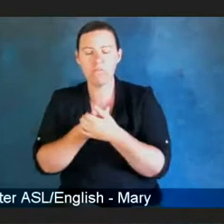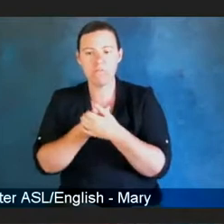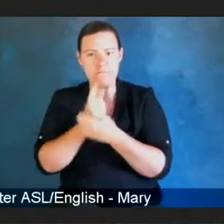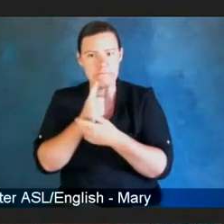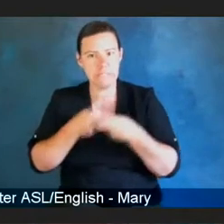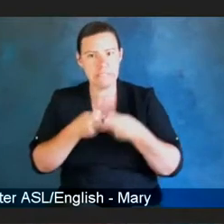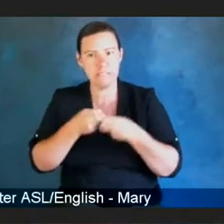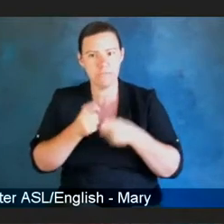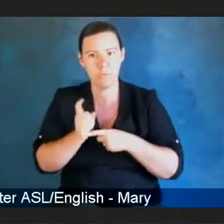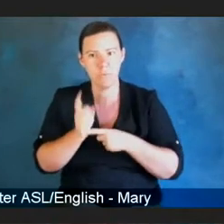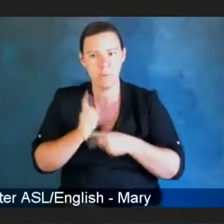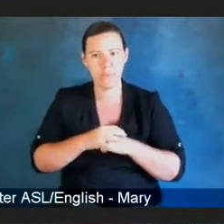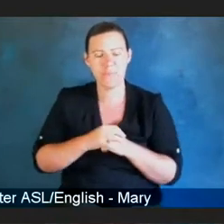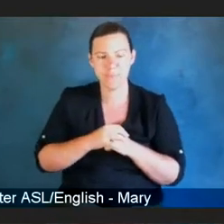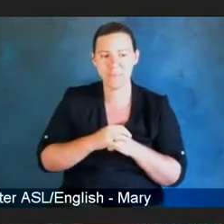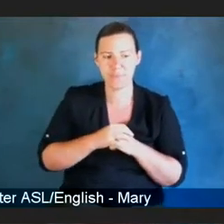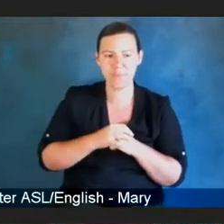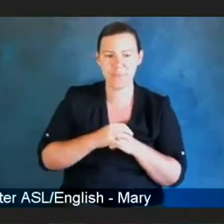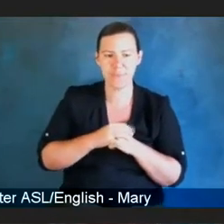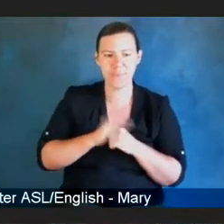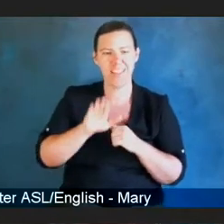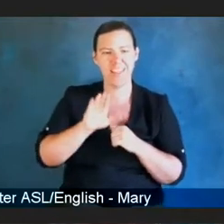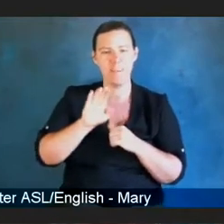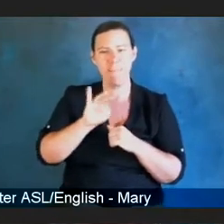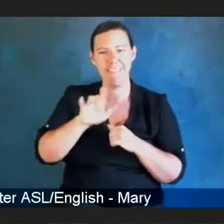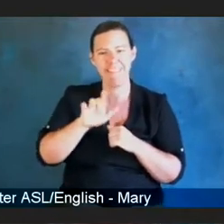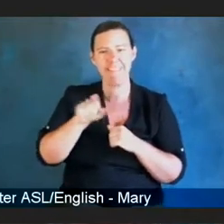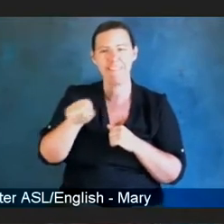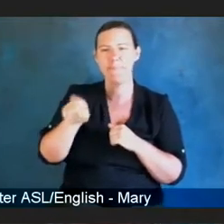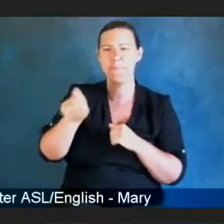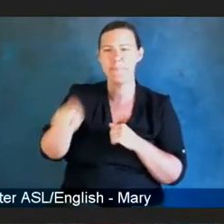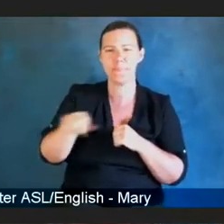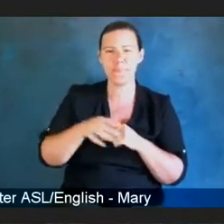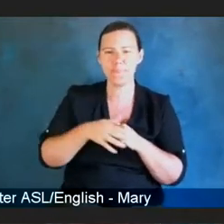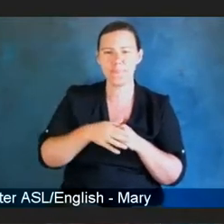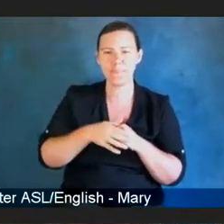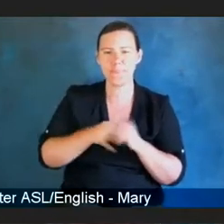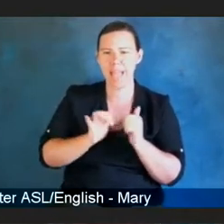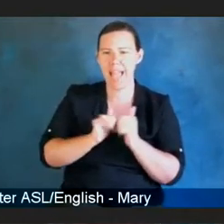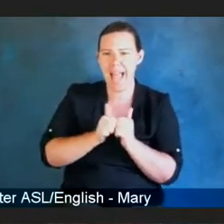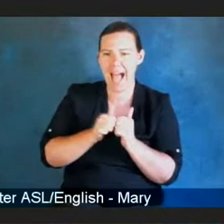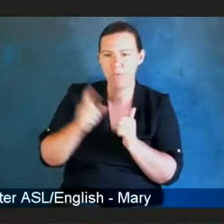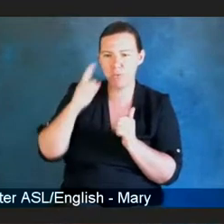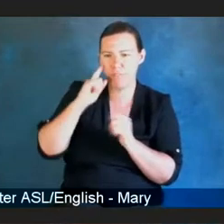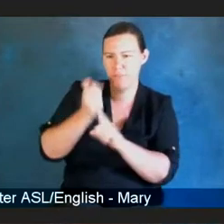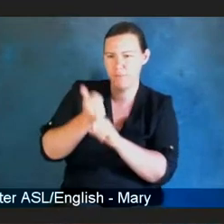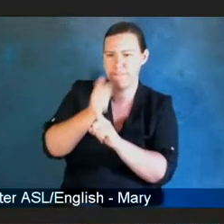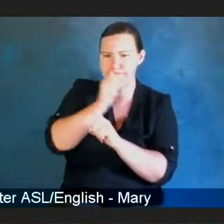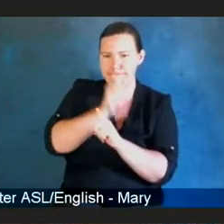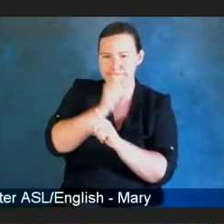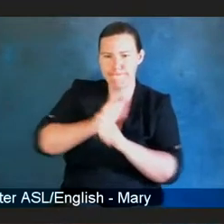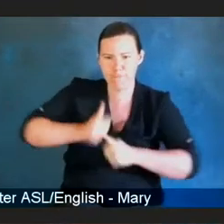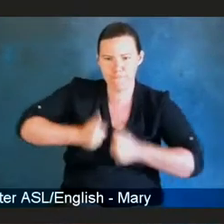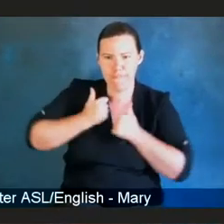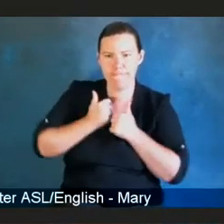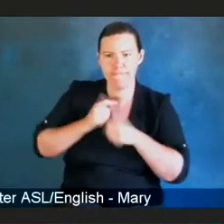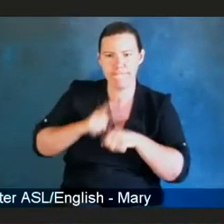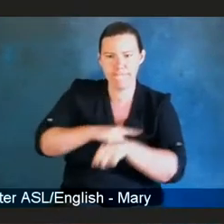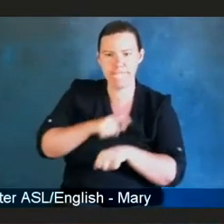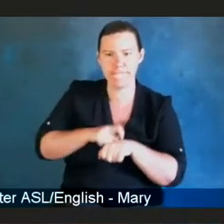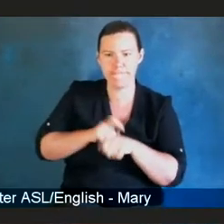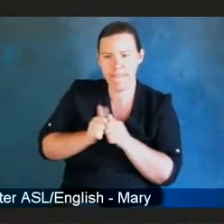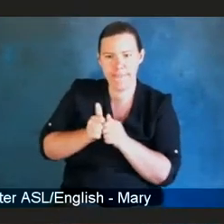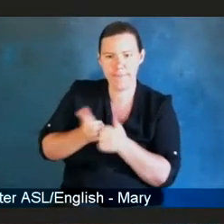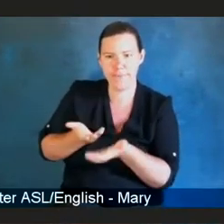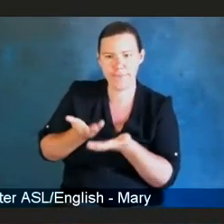You know, I keep thinking back to my experience when I was working as a young attending at Mass General